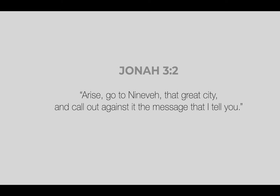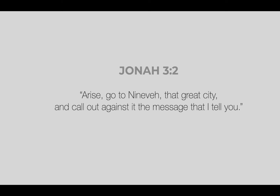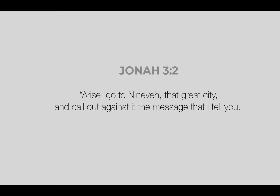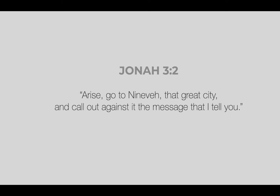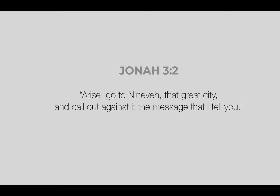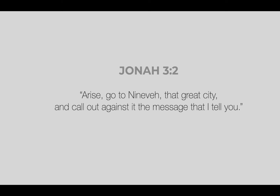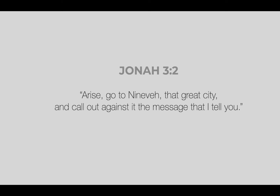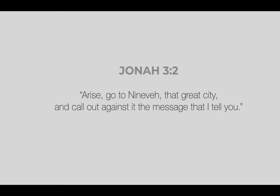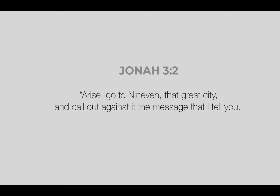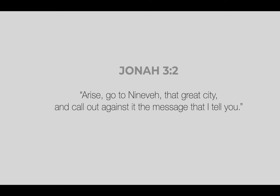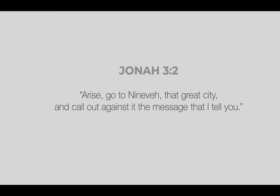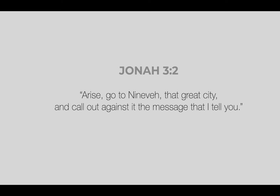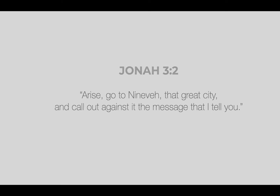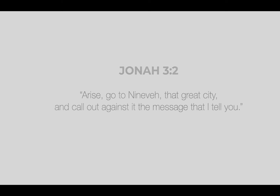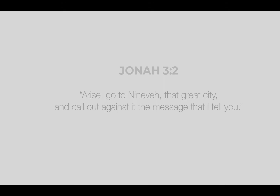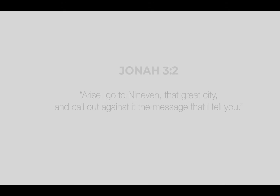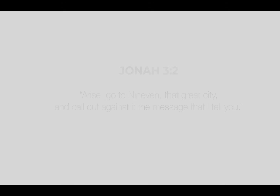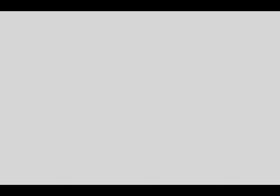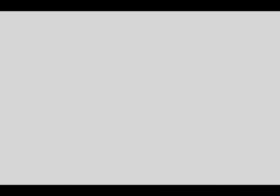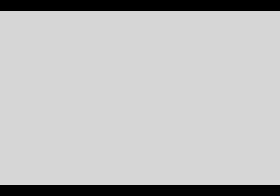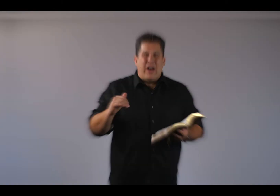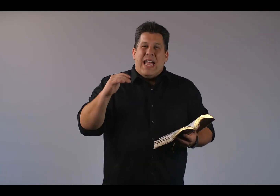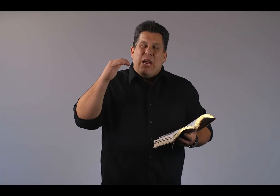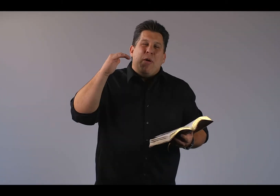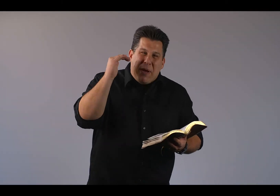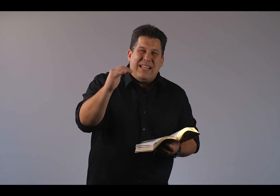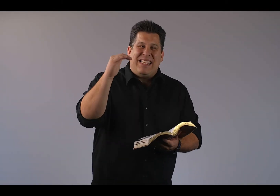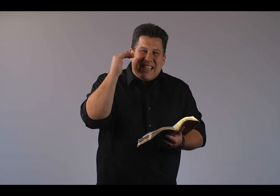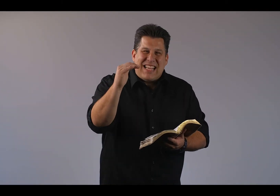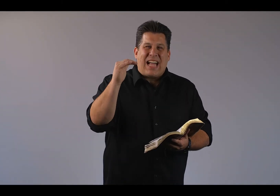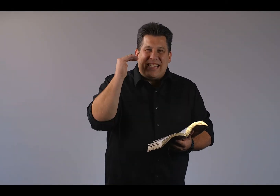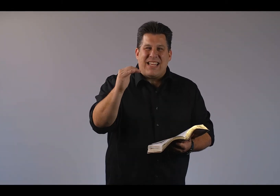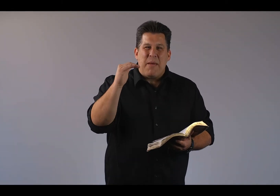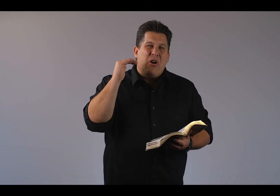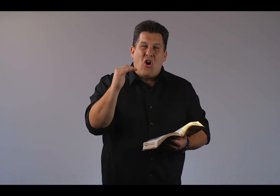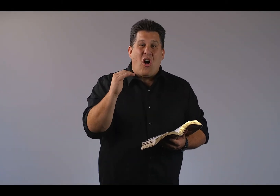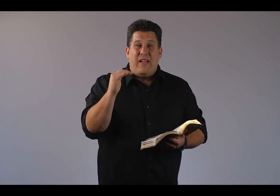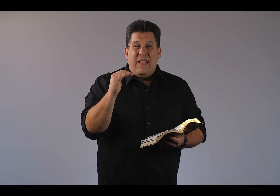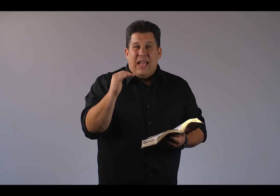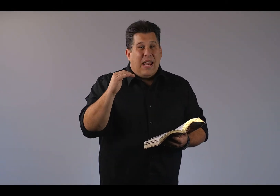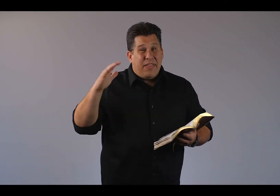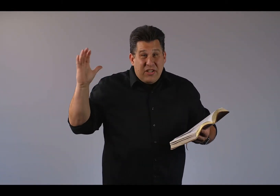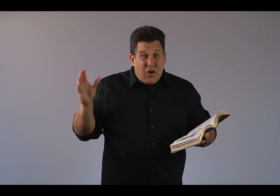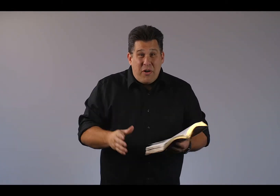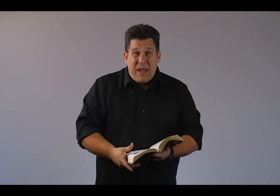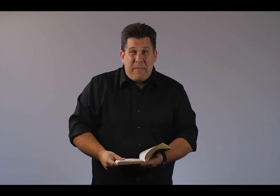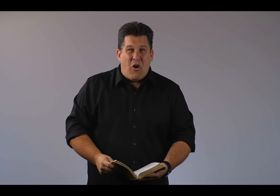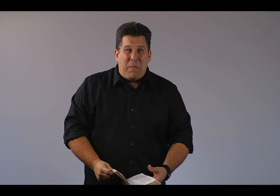on. He hasn't changed direction. He doesn't lower the bar. He repeats the exact same call. And I think Jonah may have been hoping